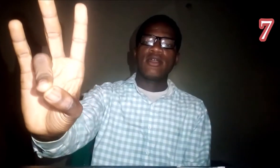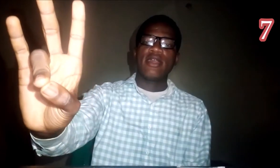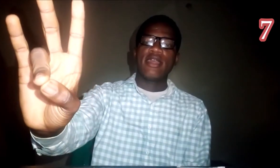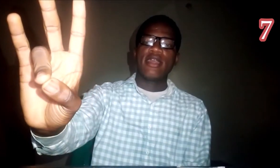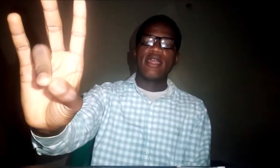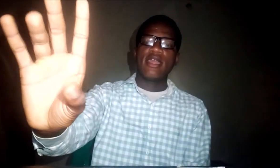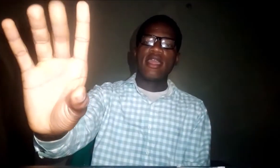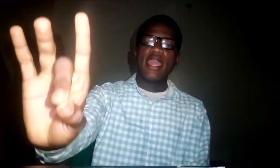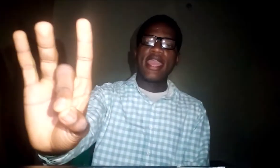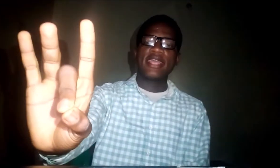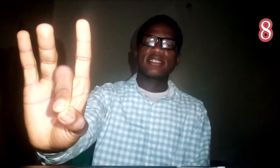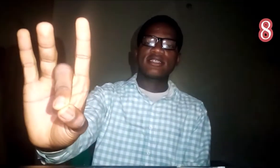Eight.